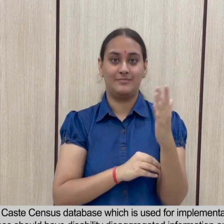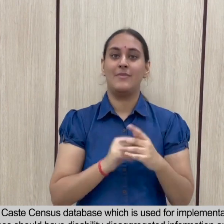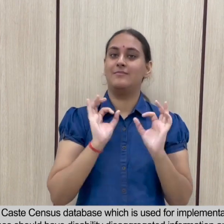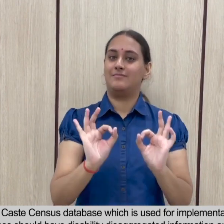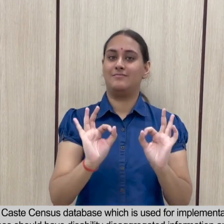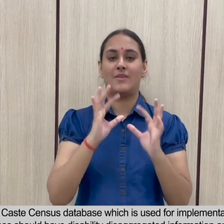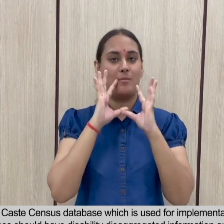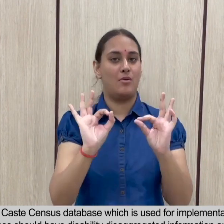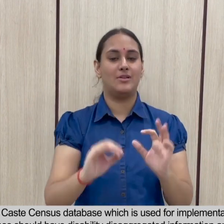number.